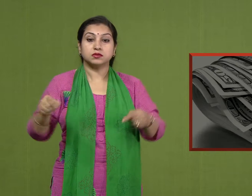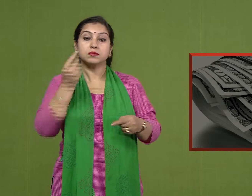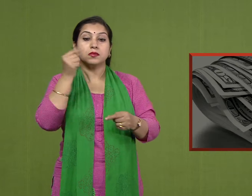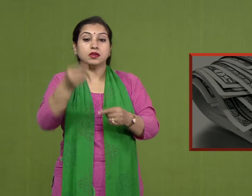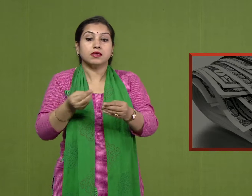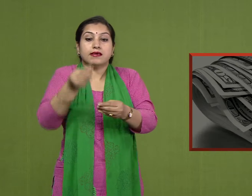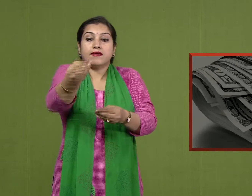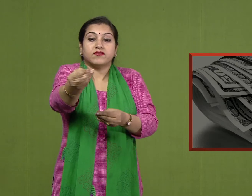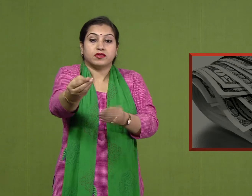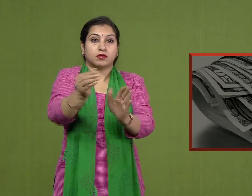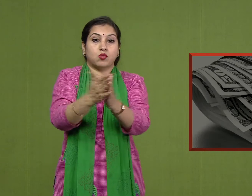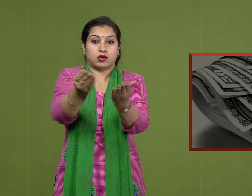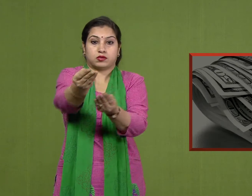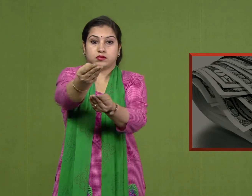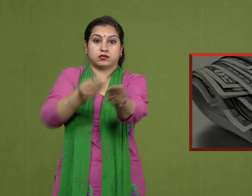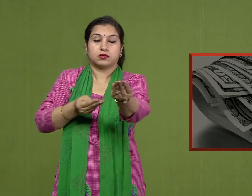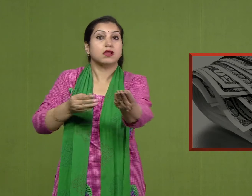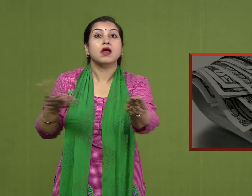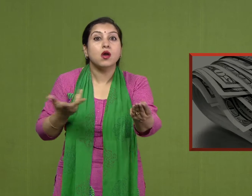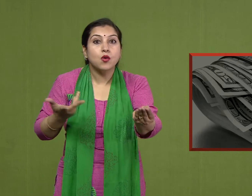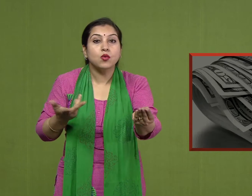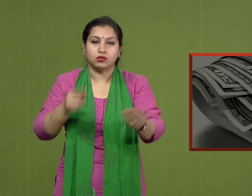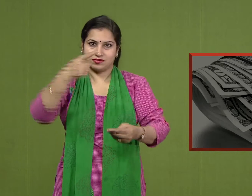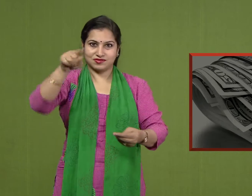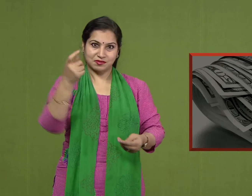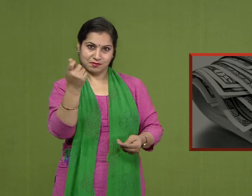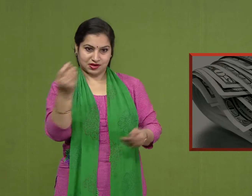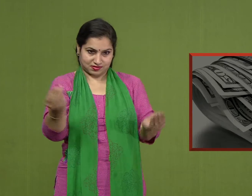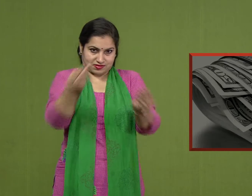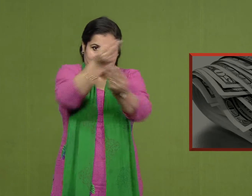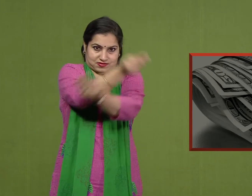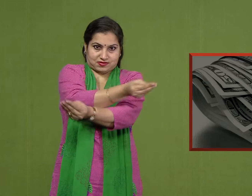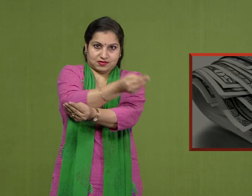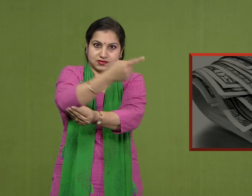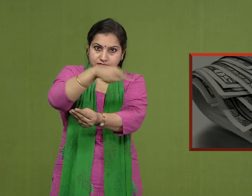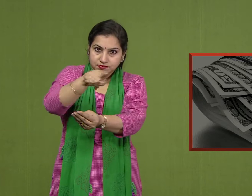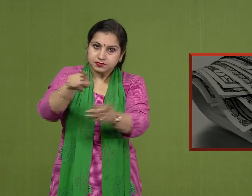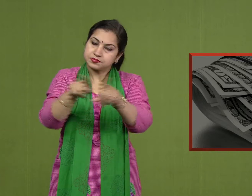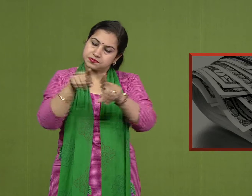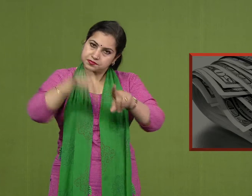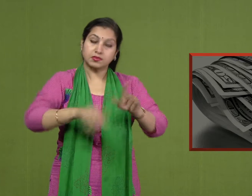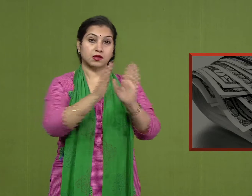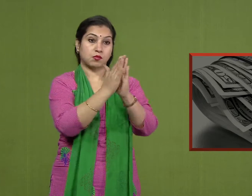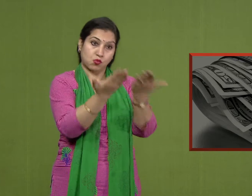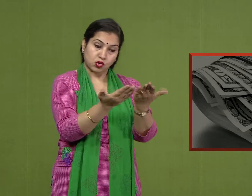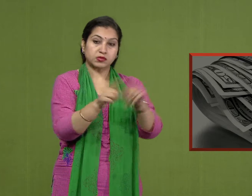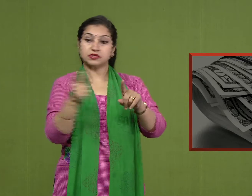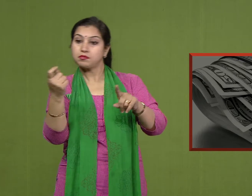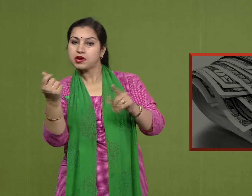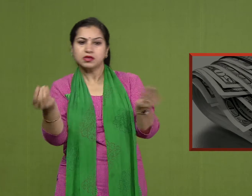exchange of books? Very correct. Money. Money. Therefore, books and money are what?